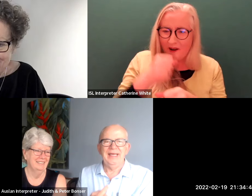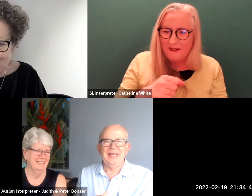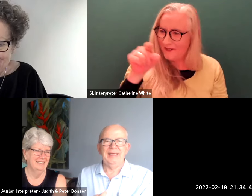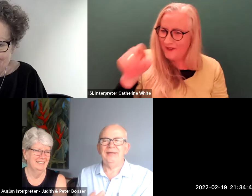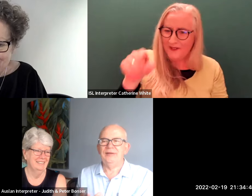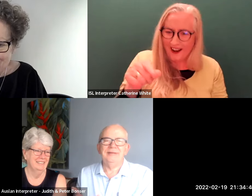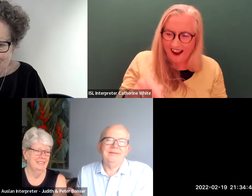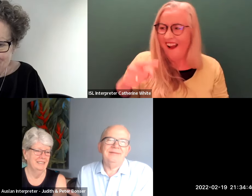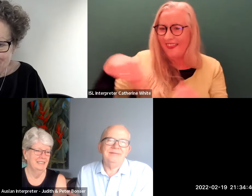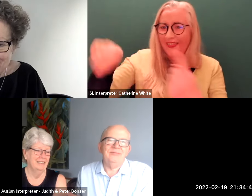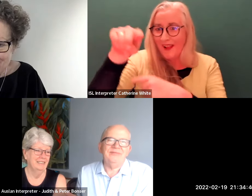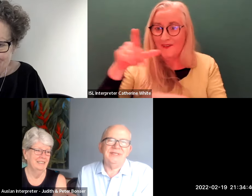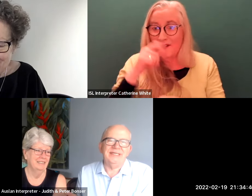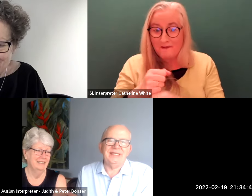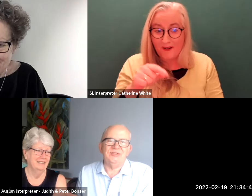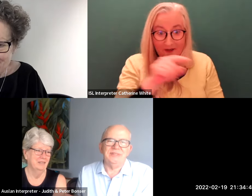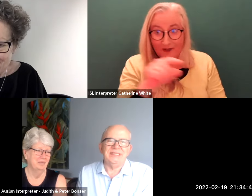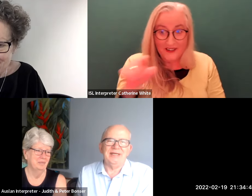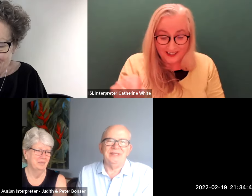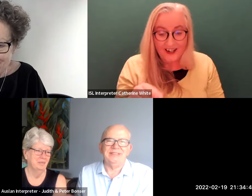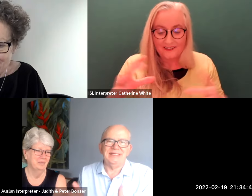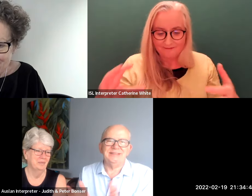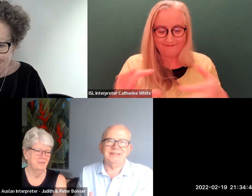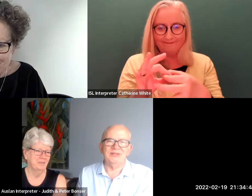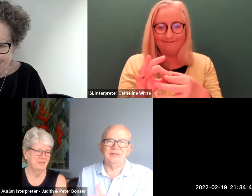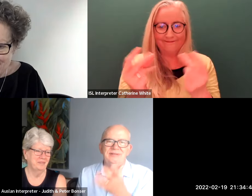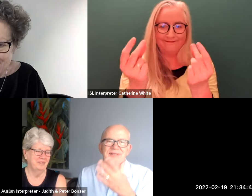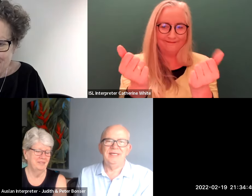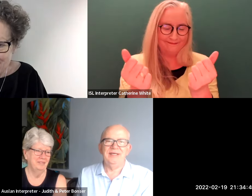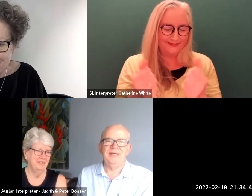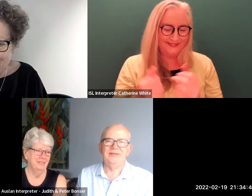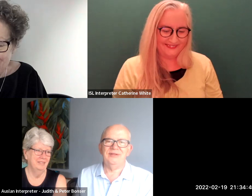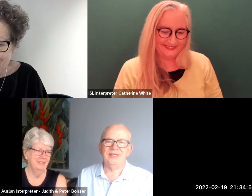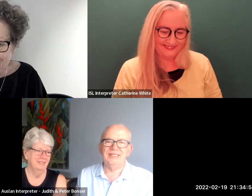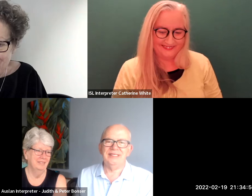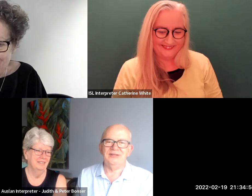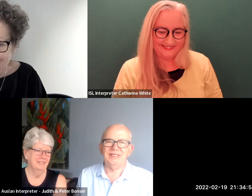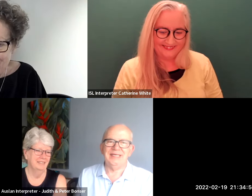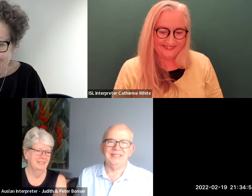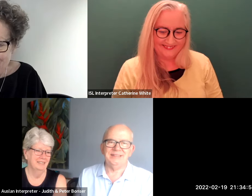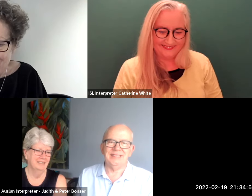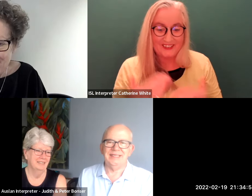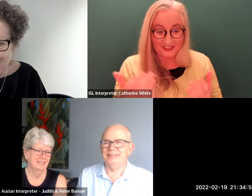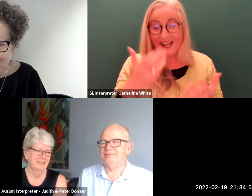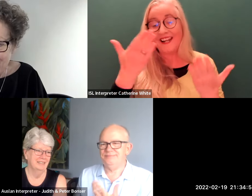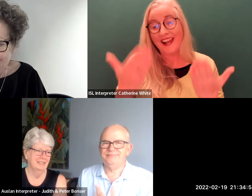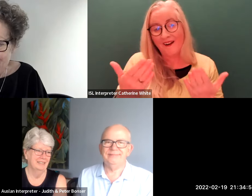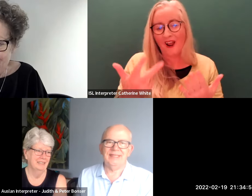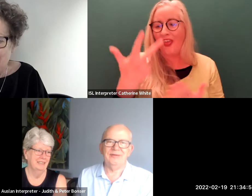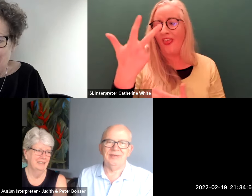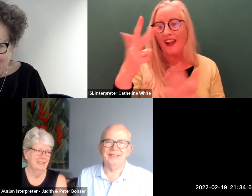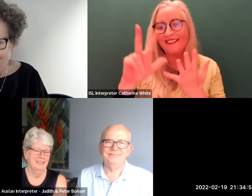we've the connection was there and yes so nearly 38 years later